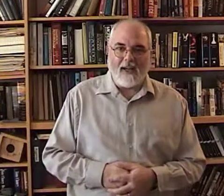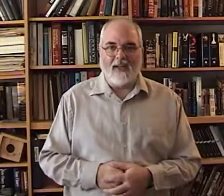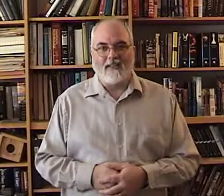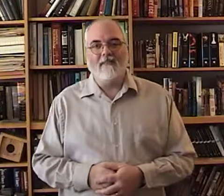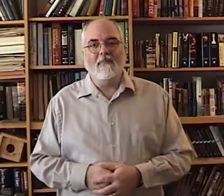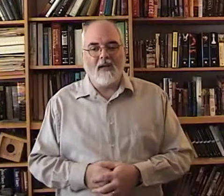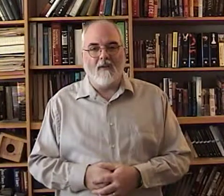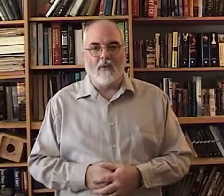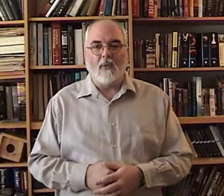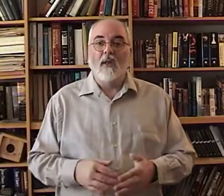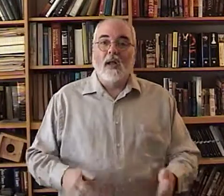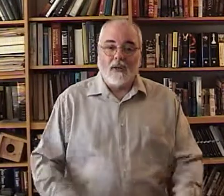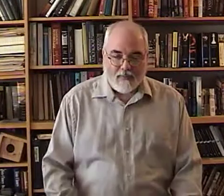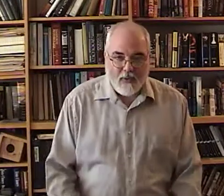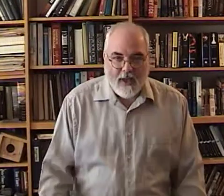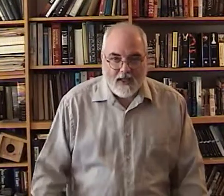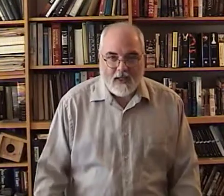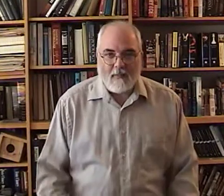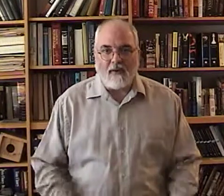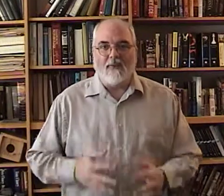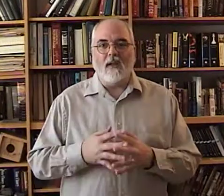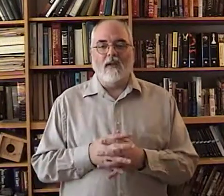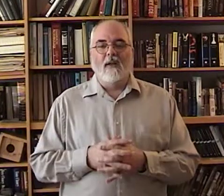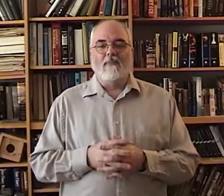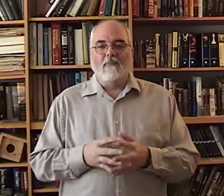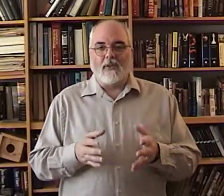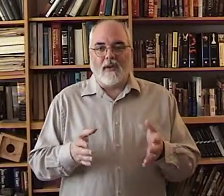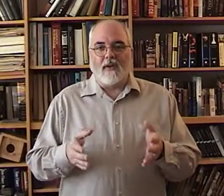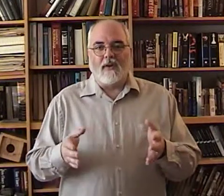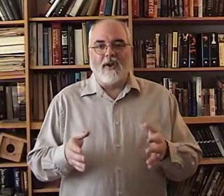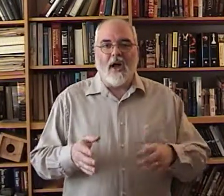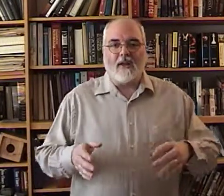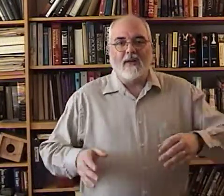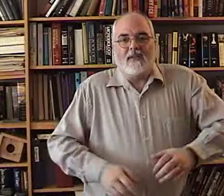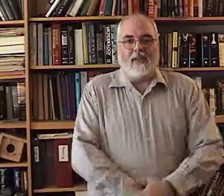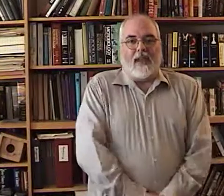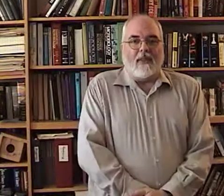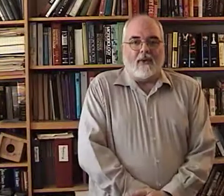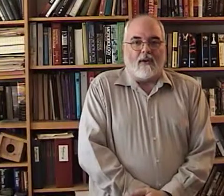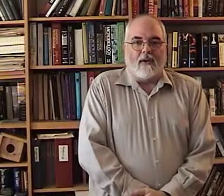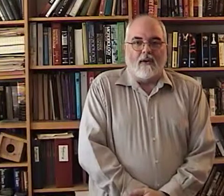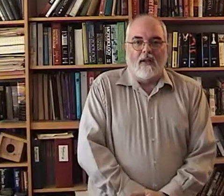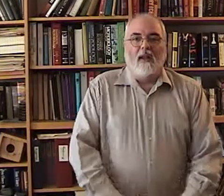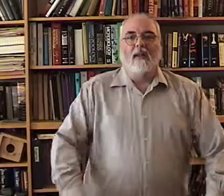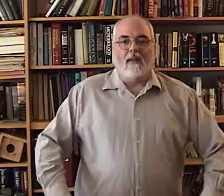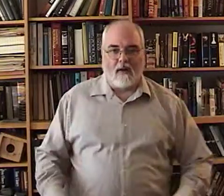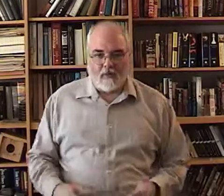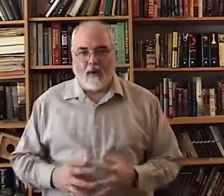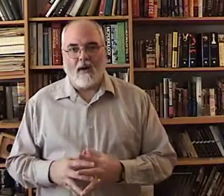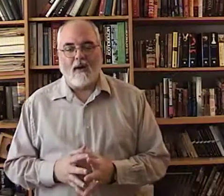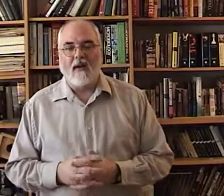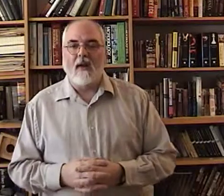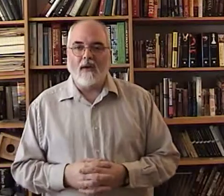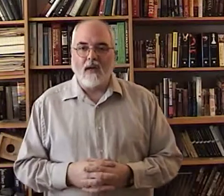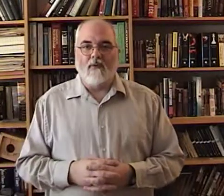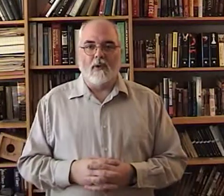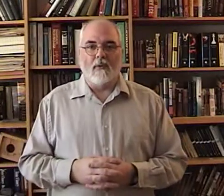ease be comfortable you can't see my feet but they're not together they're apart and they're comfortable